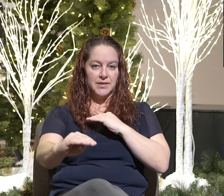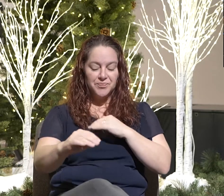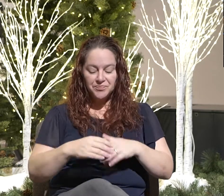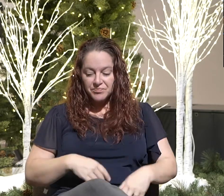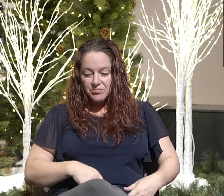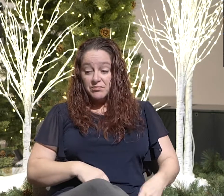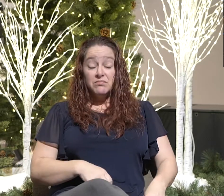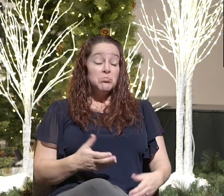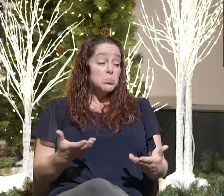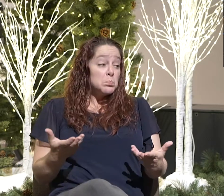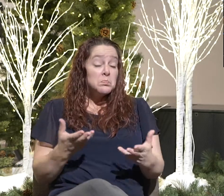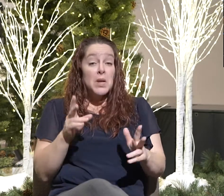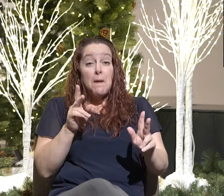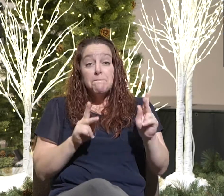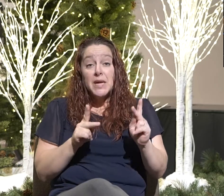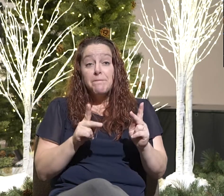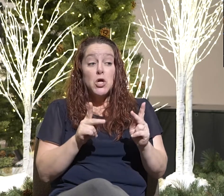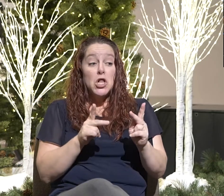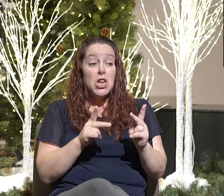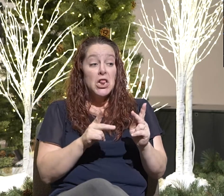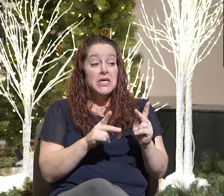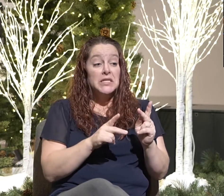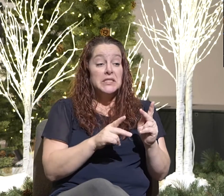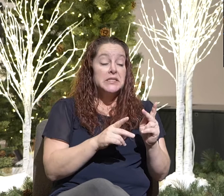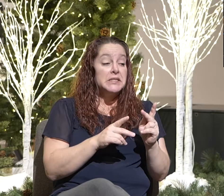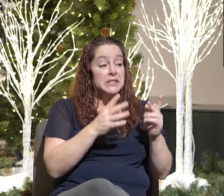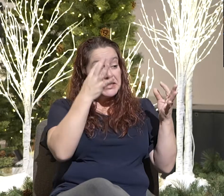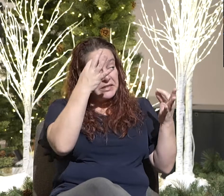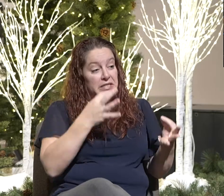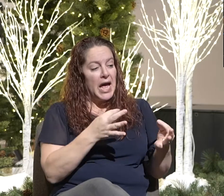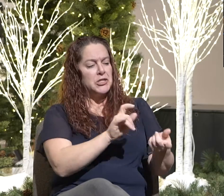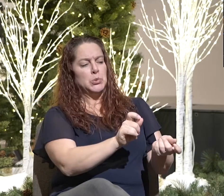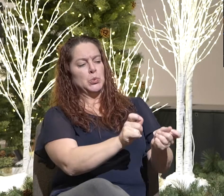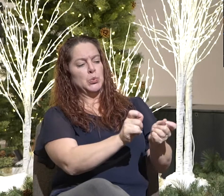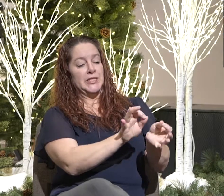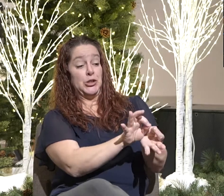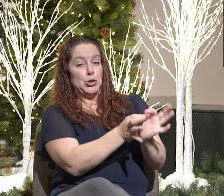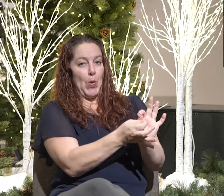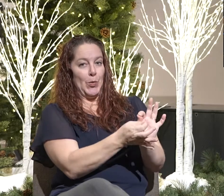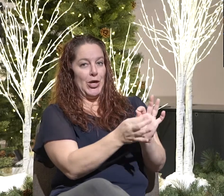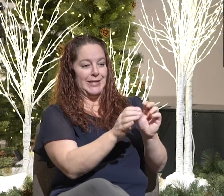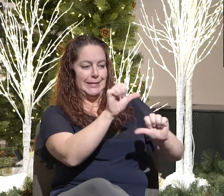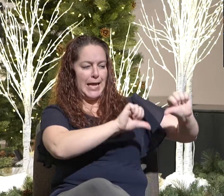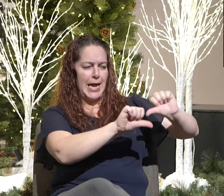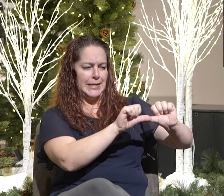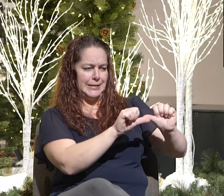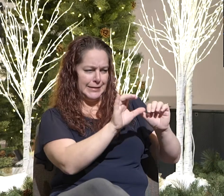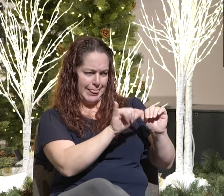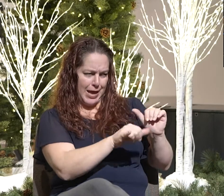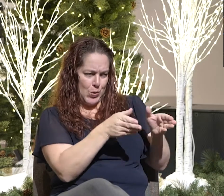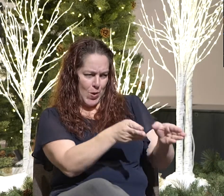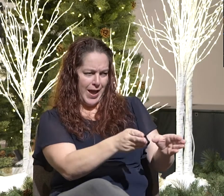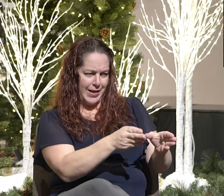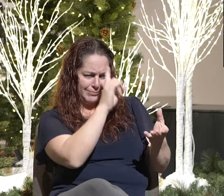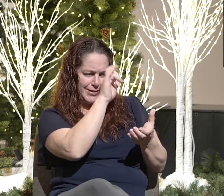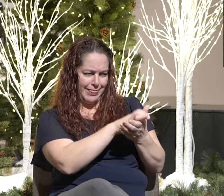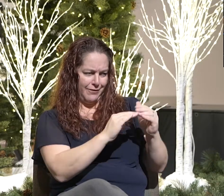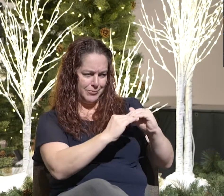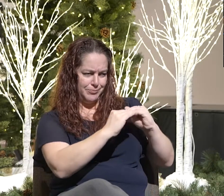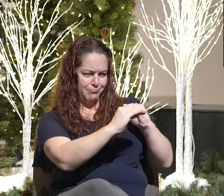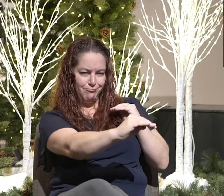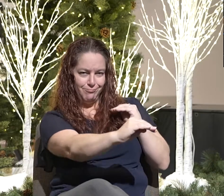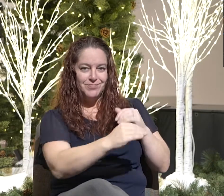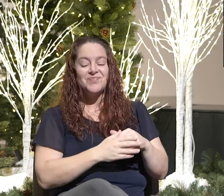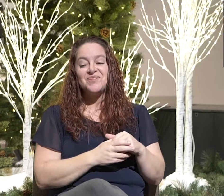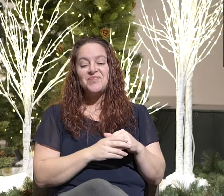people choose to interpret some science a certain way and some others. However, in this I thought was really interesting is they, this group